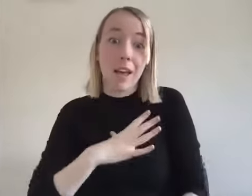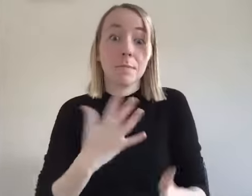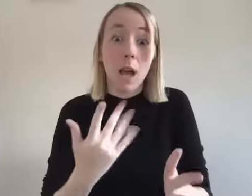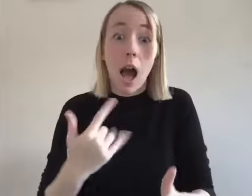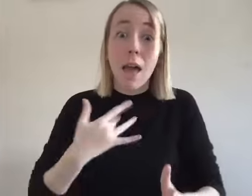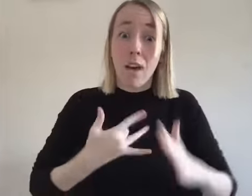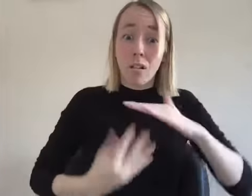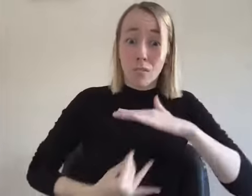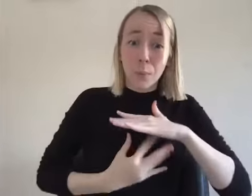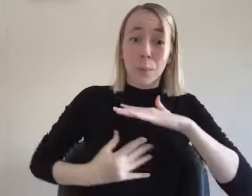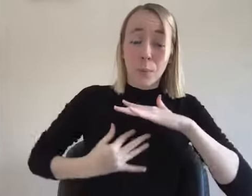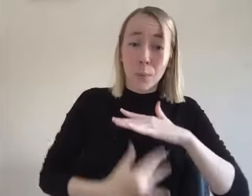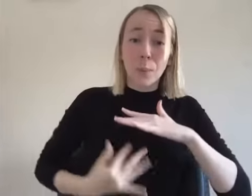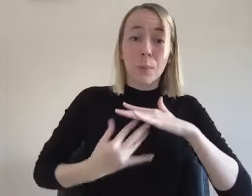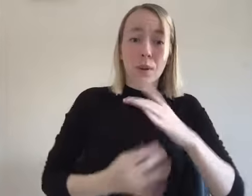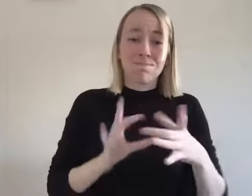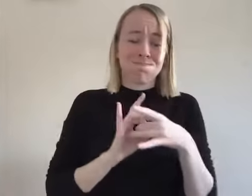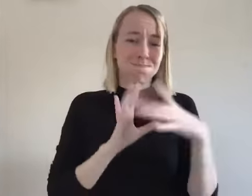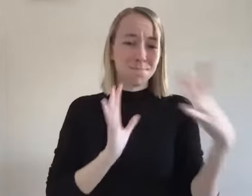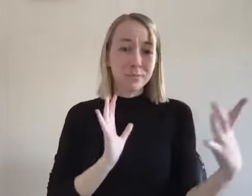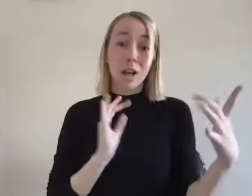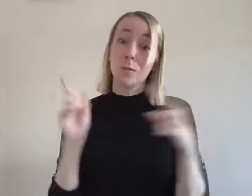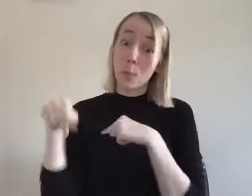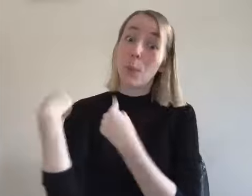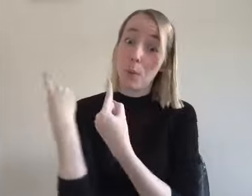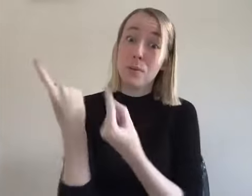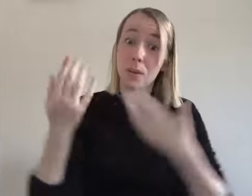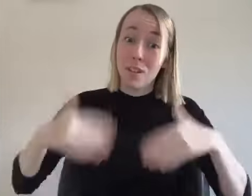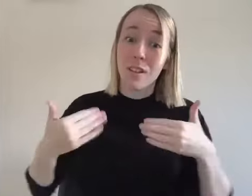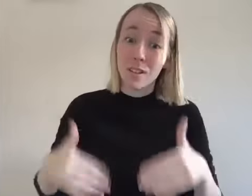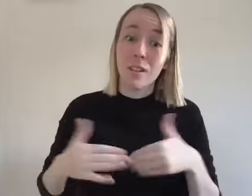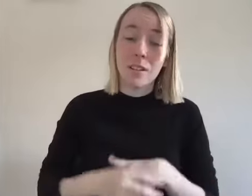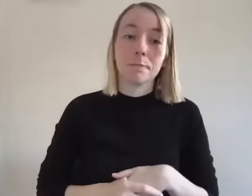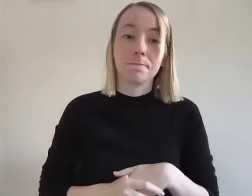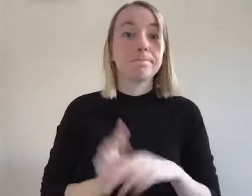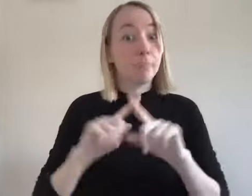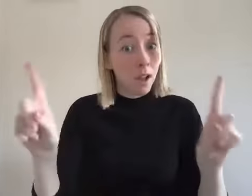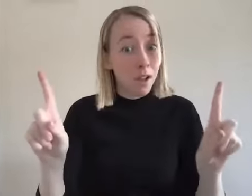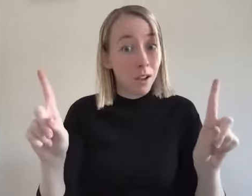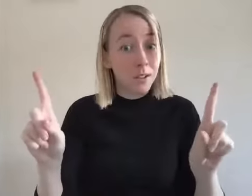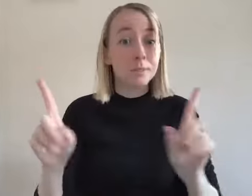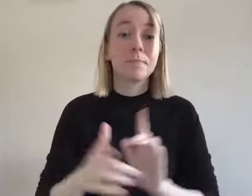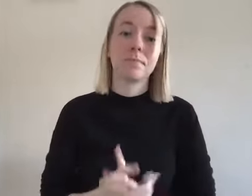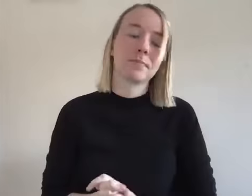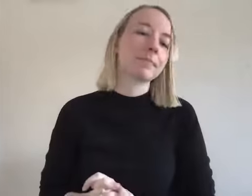had that internally for a very long time uh i really did and uh then when um